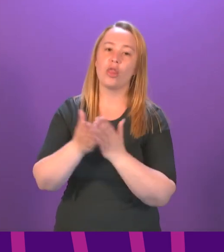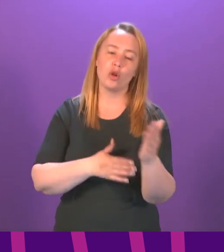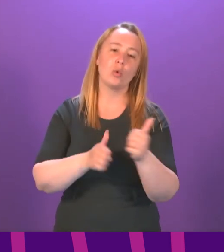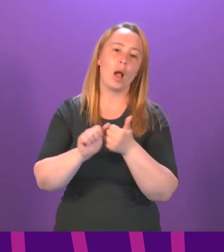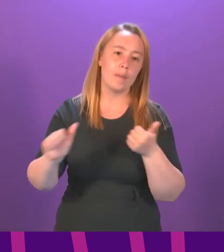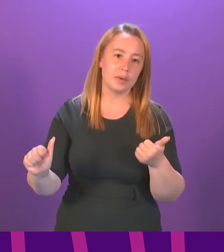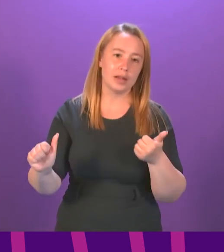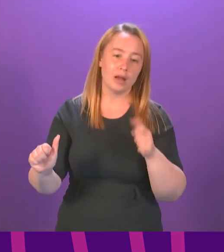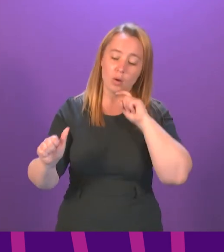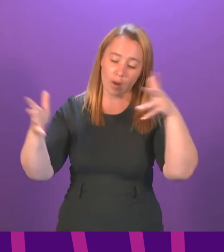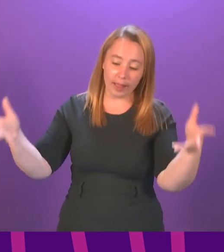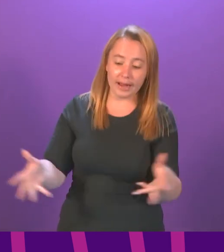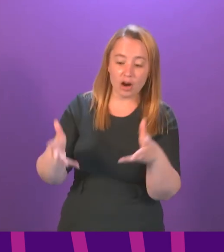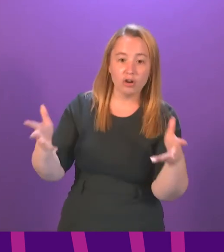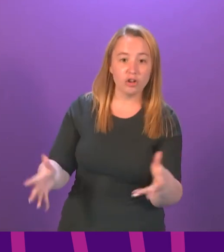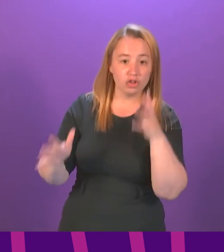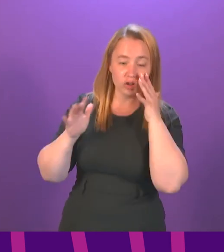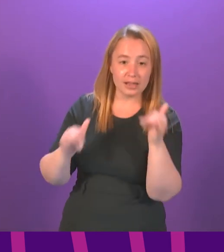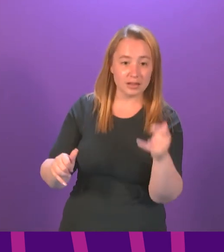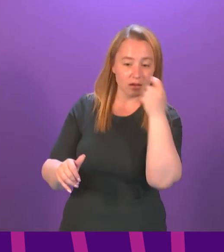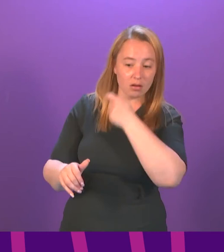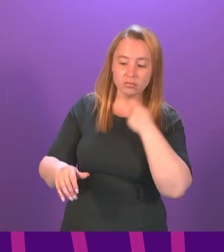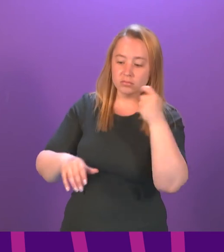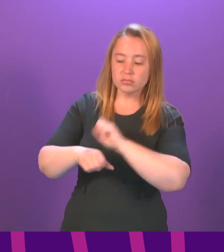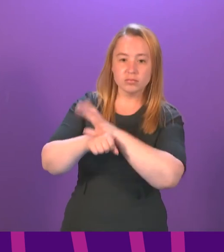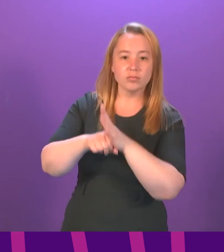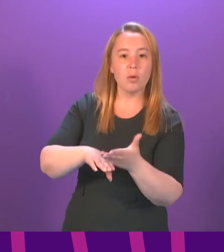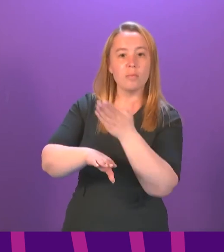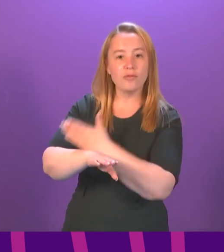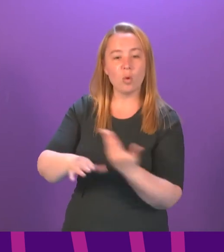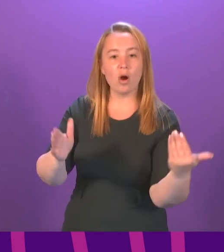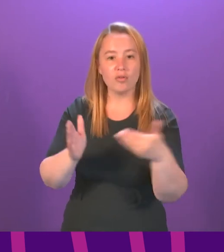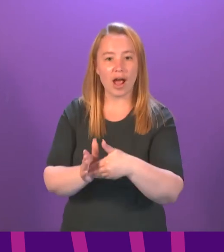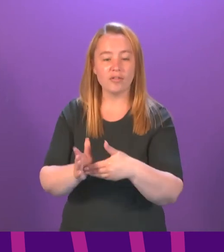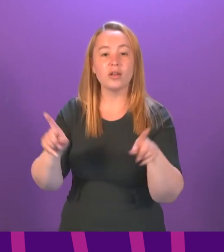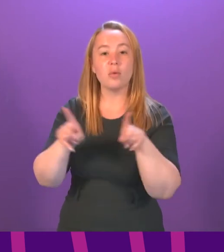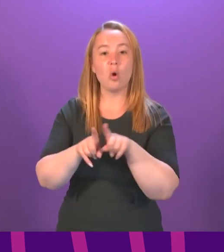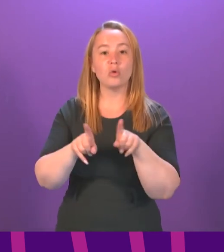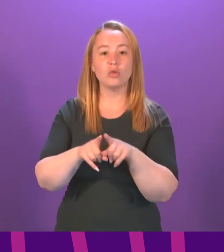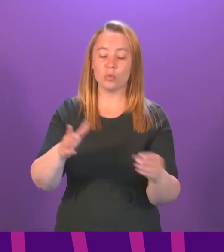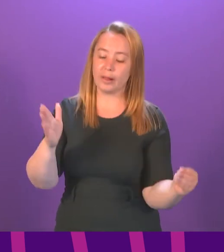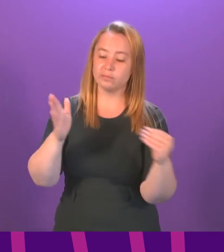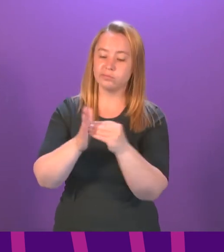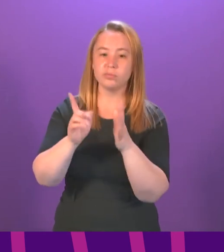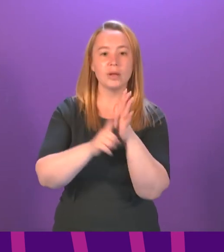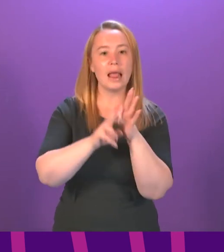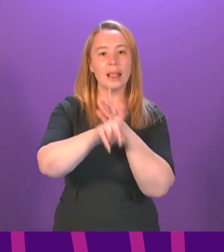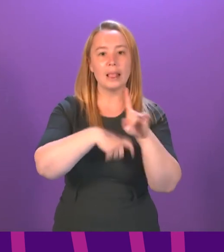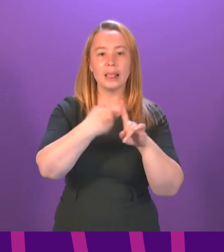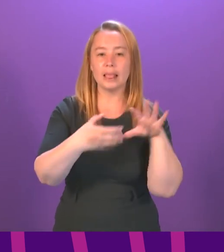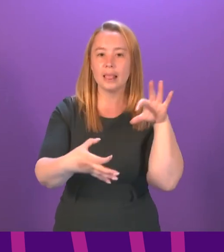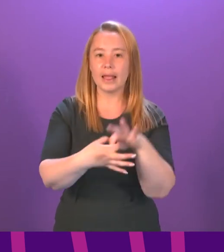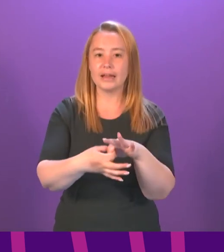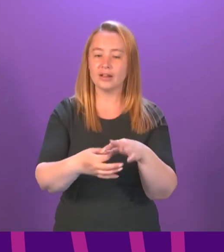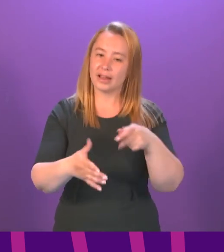They will not only encourage those individuals to test before arrival, but will include a link where they can order their lateral flow devices. And I would encourage